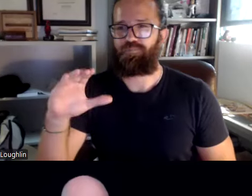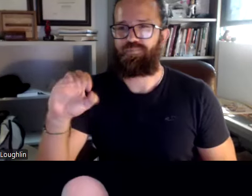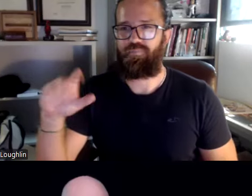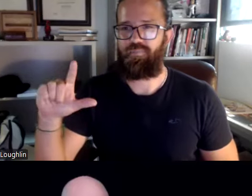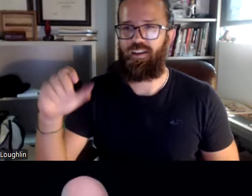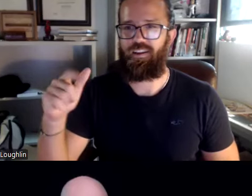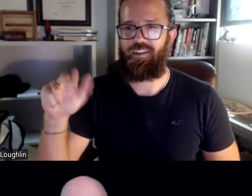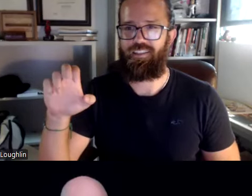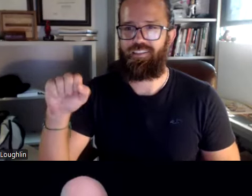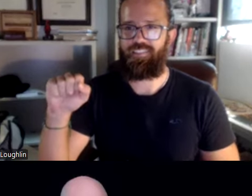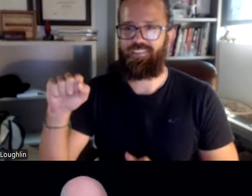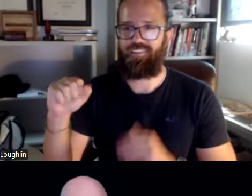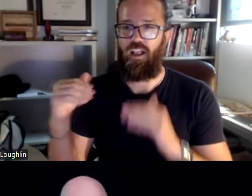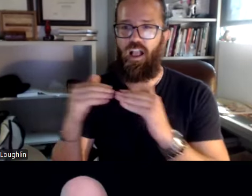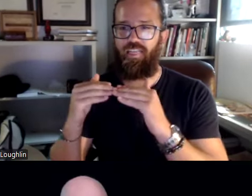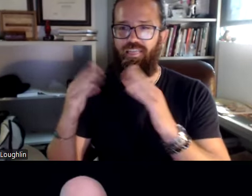My apologies. My